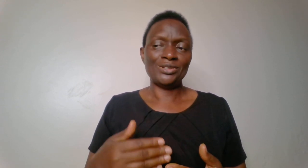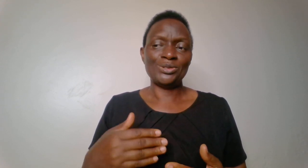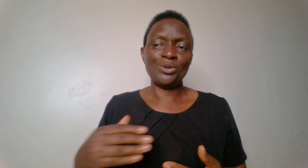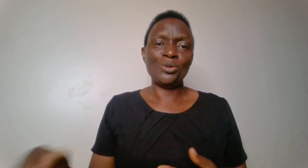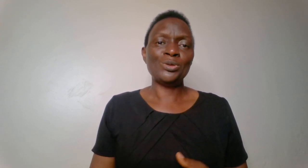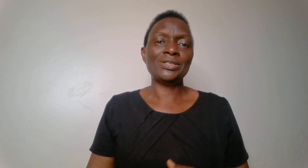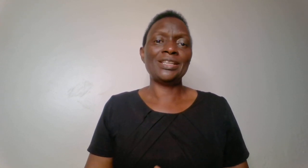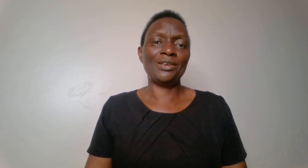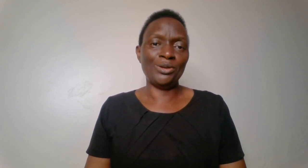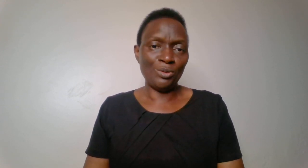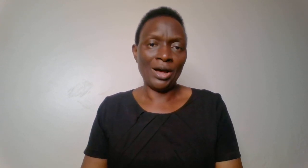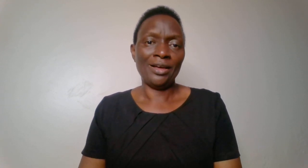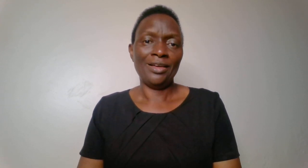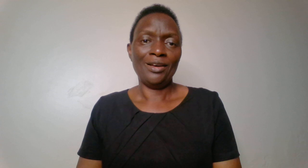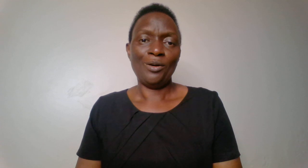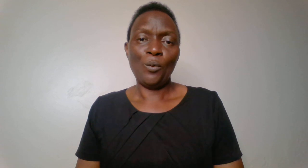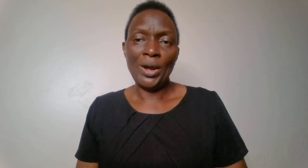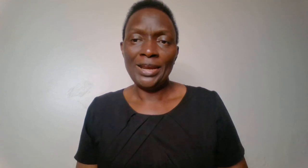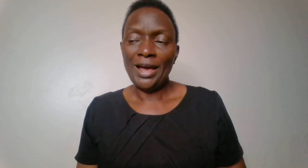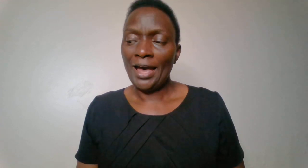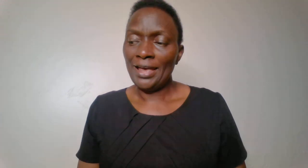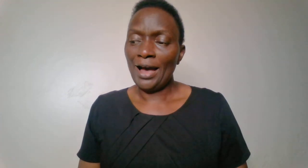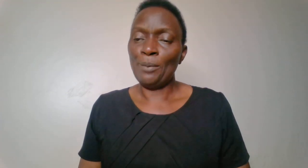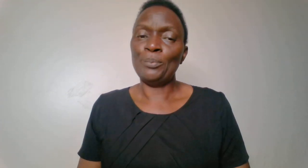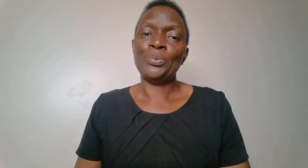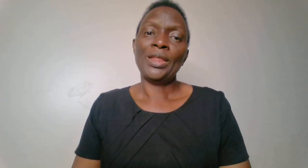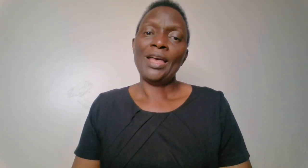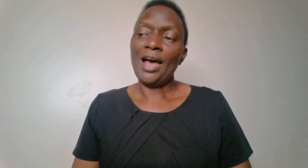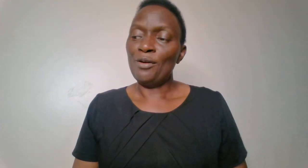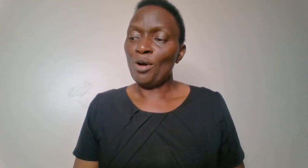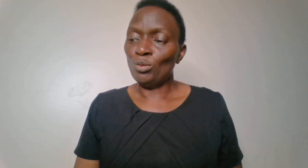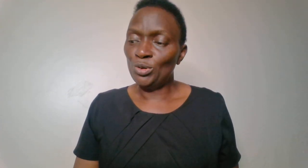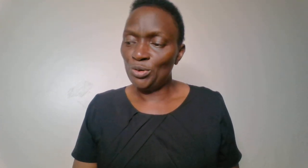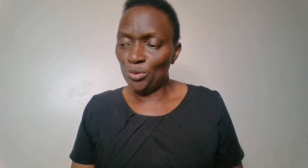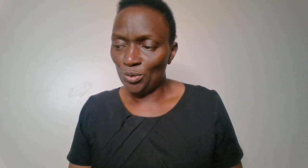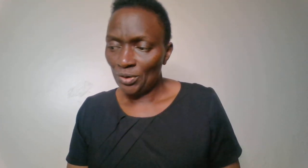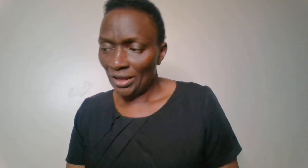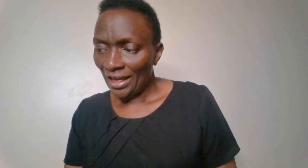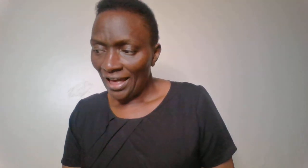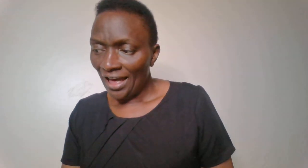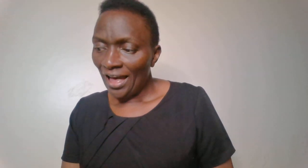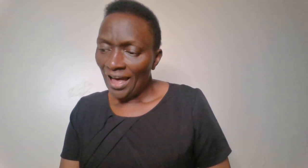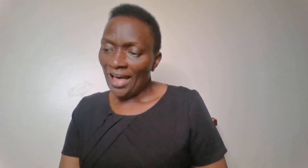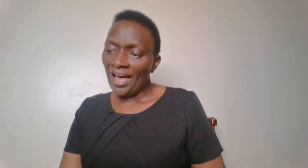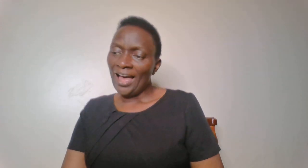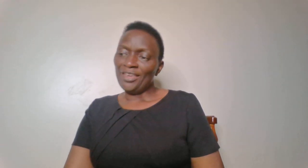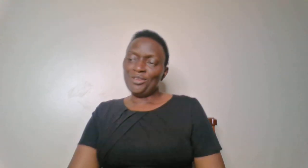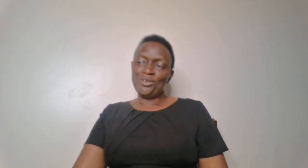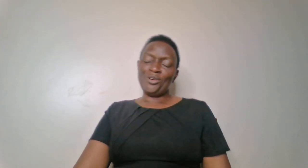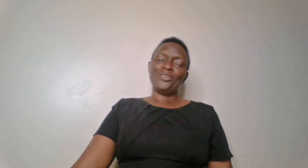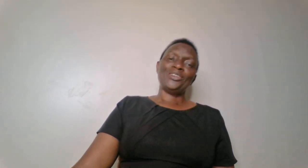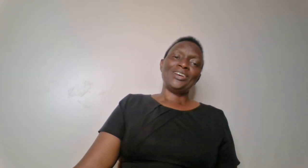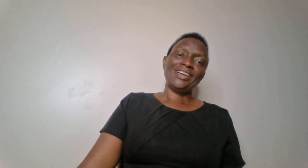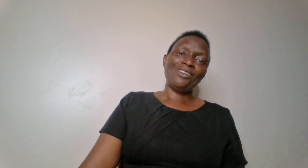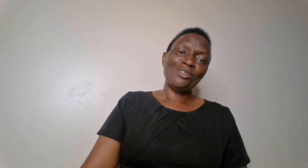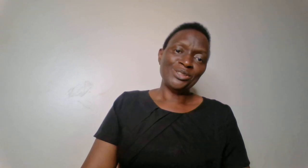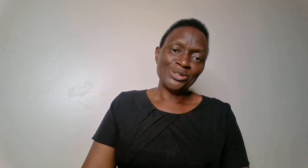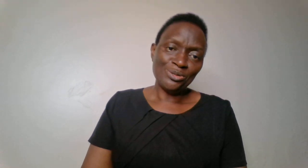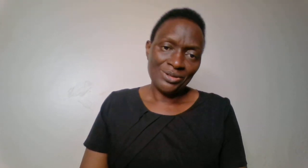so secure when I am around you. You know, all those good